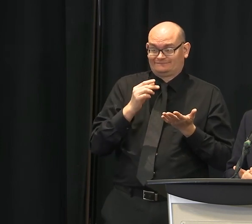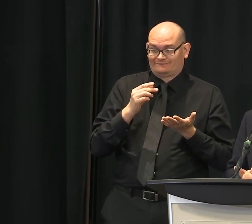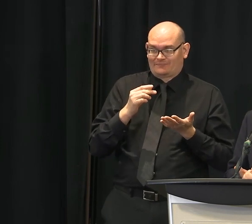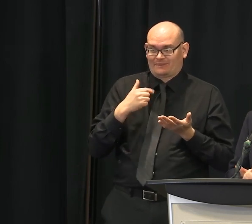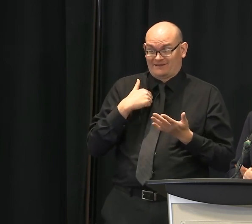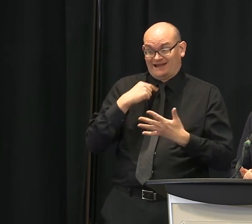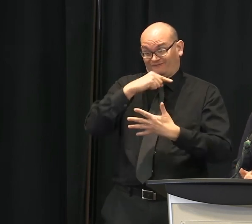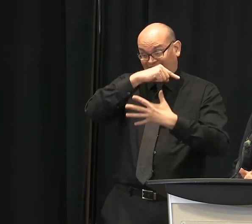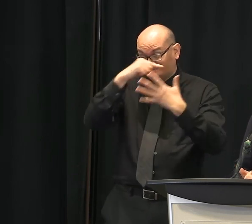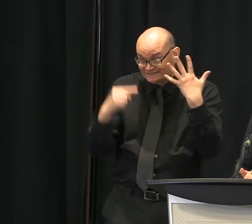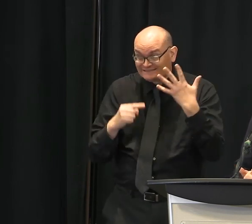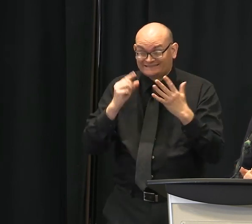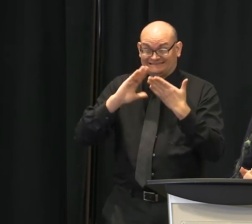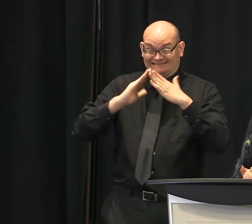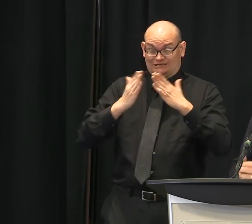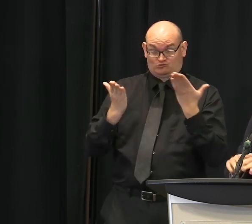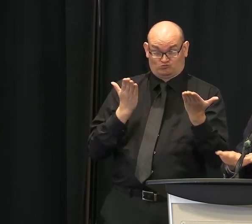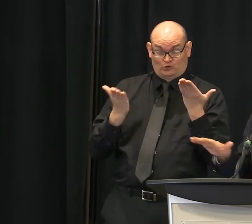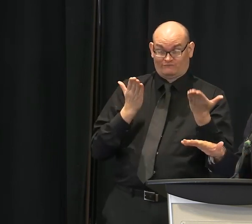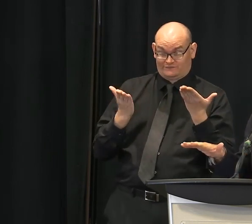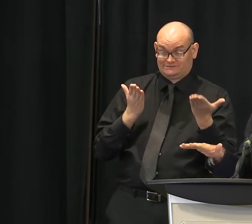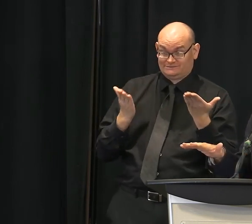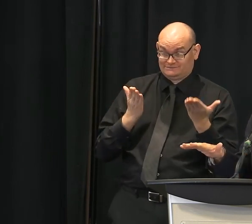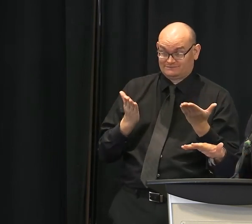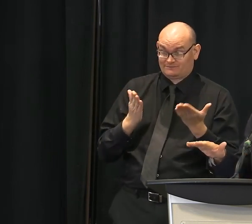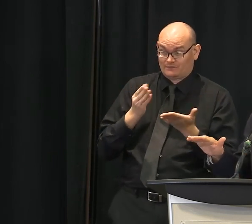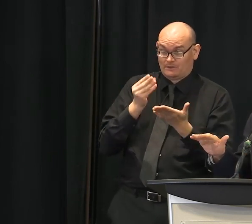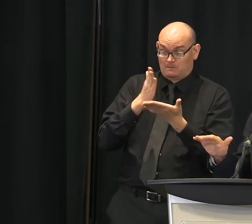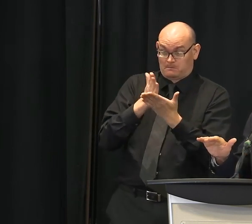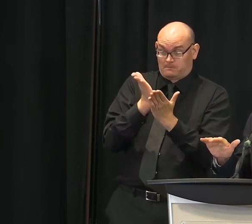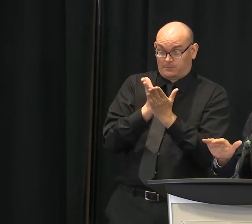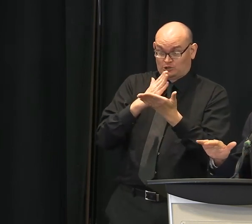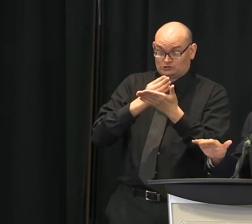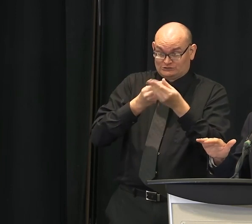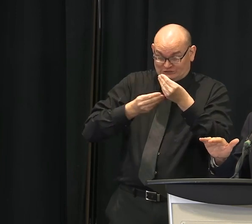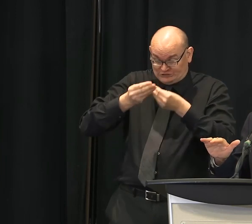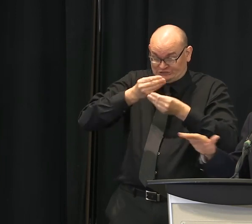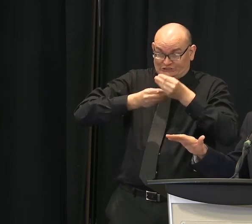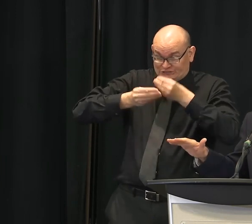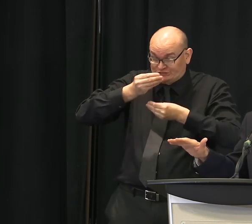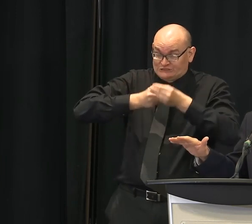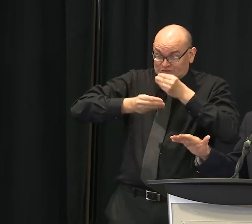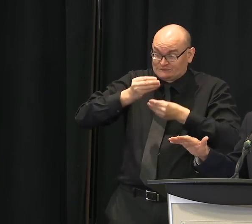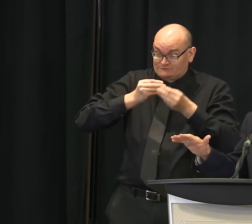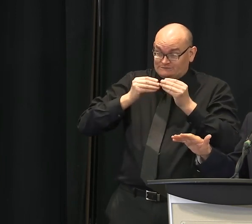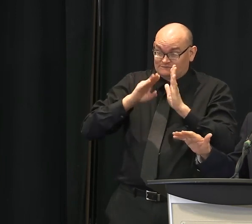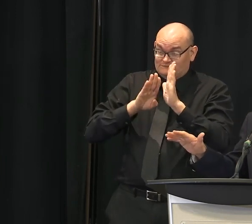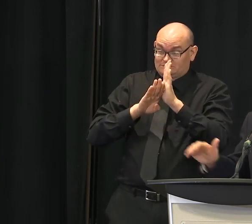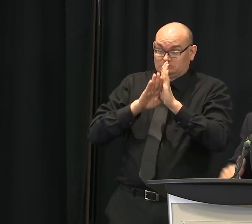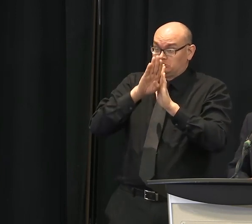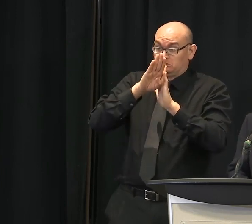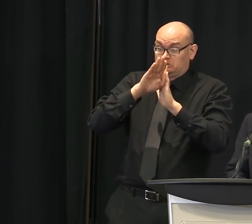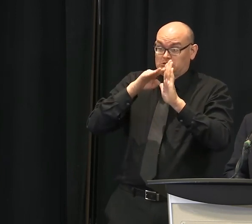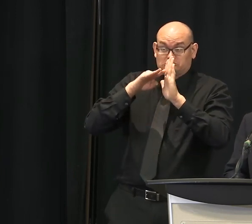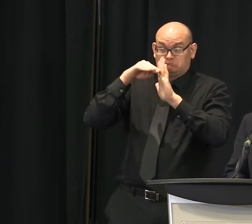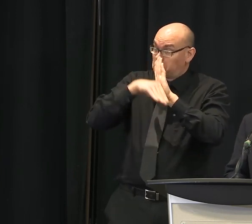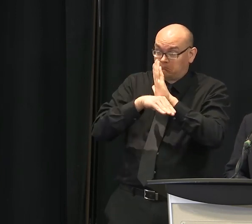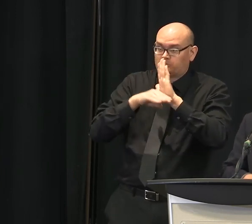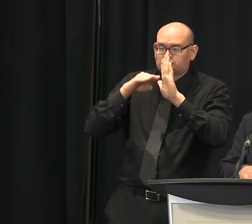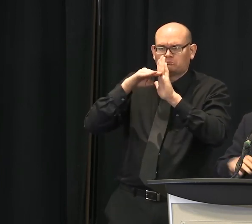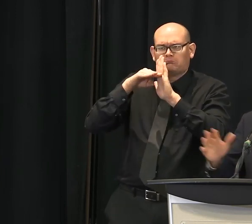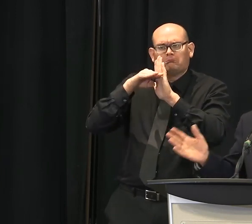looking for a budget that's going to be kind of a state-put budget. We're not making any reductions in those programs.